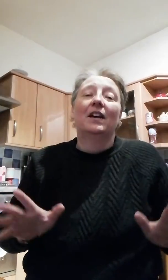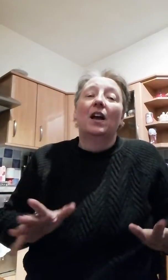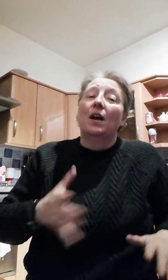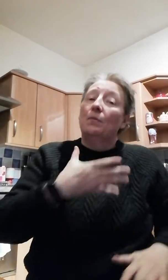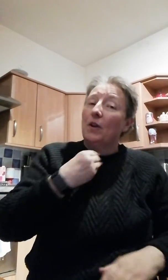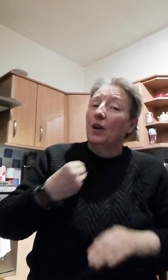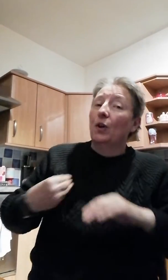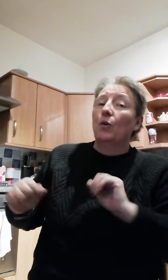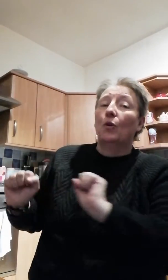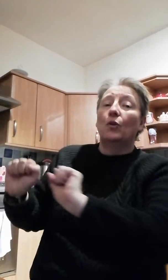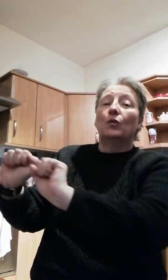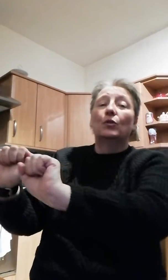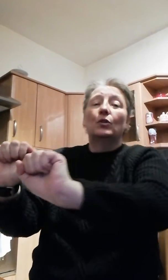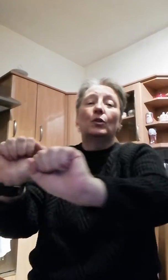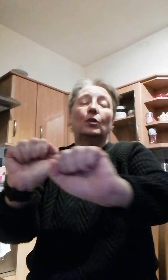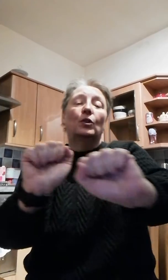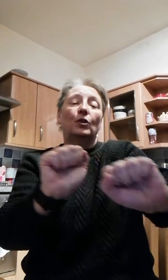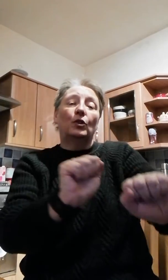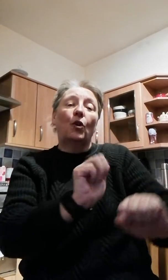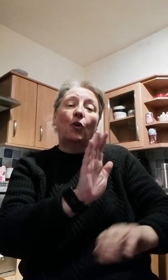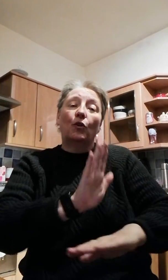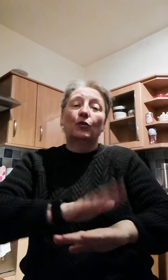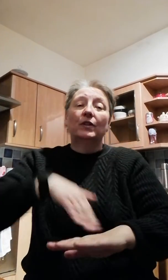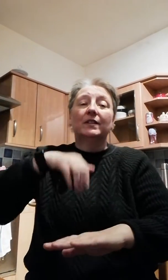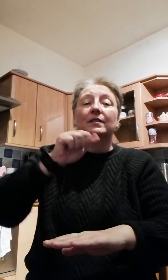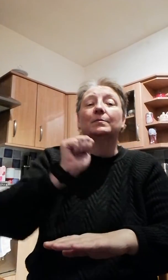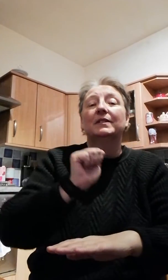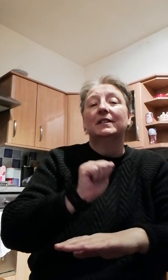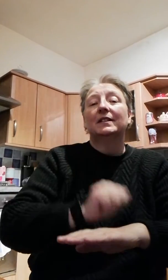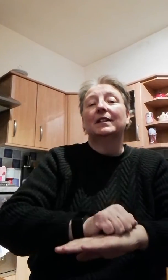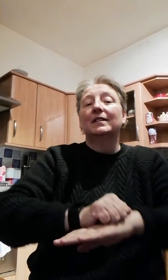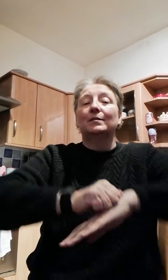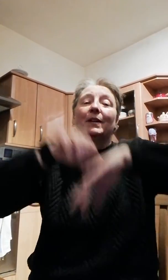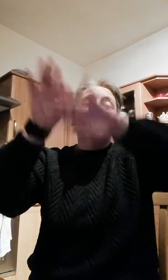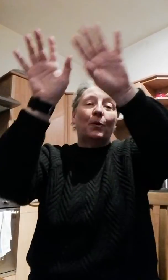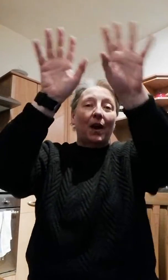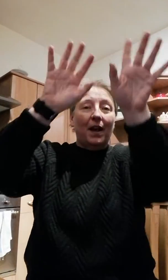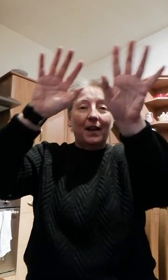And may all, no Christmas has been white.